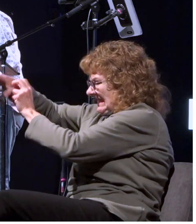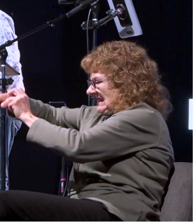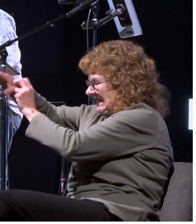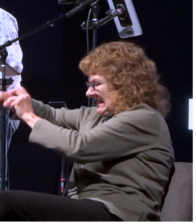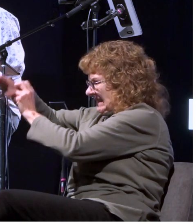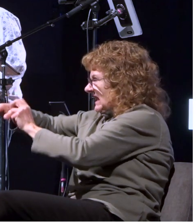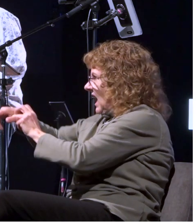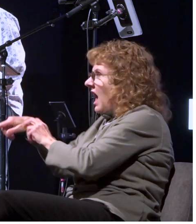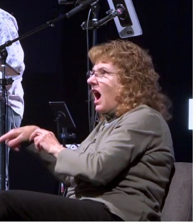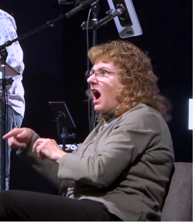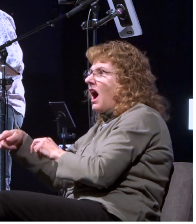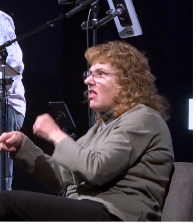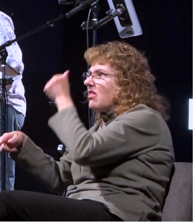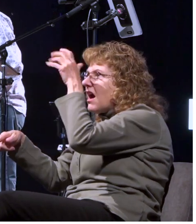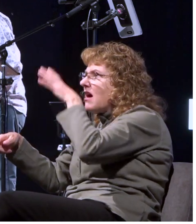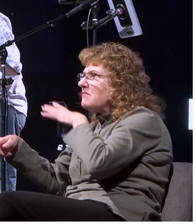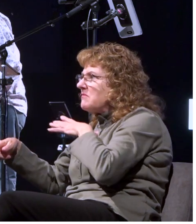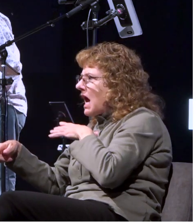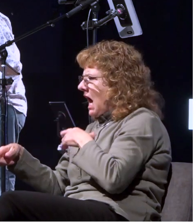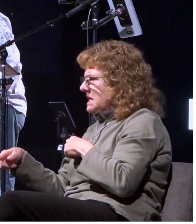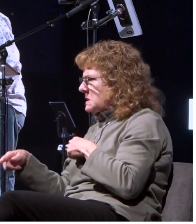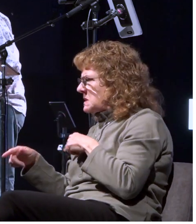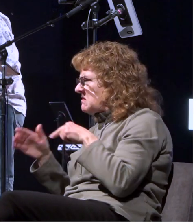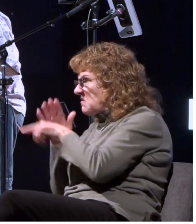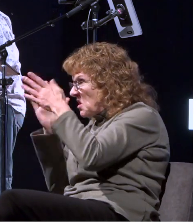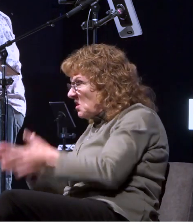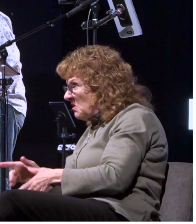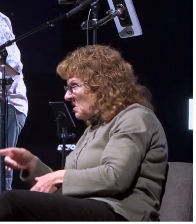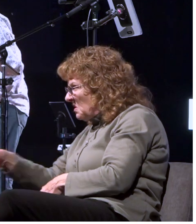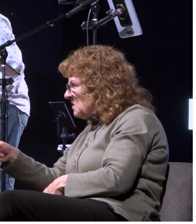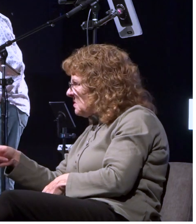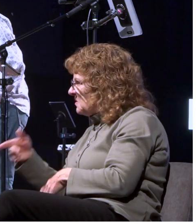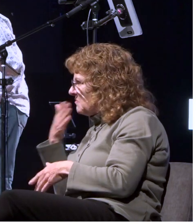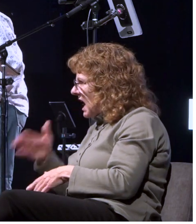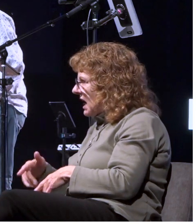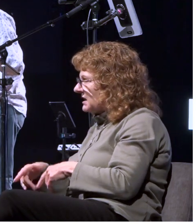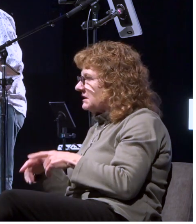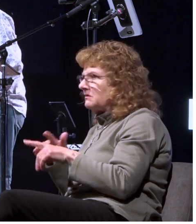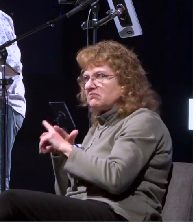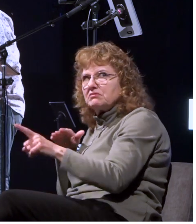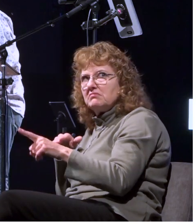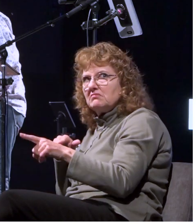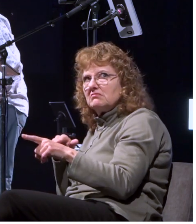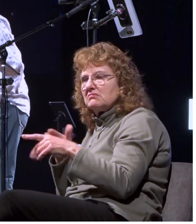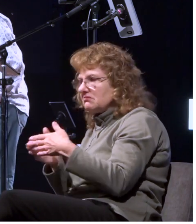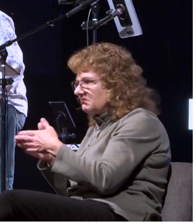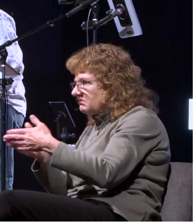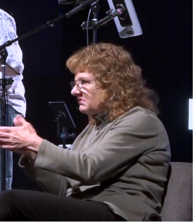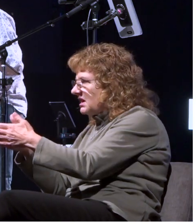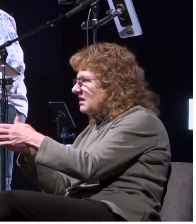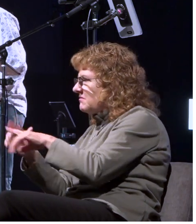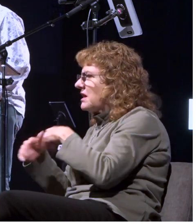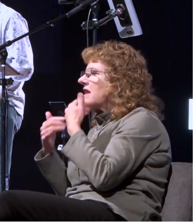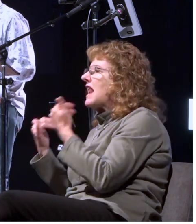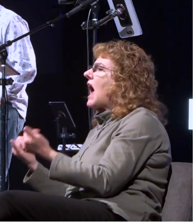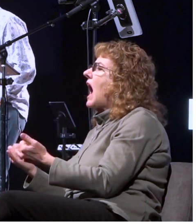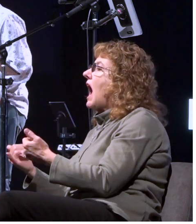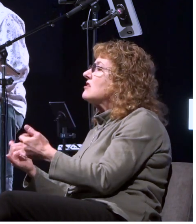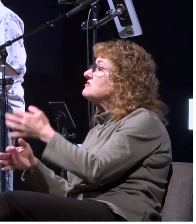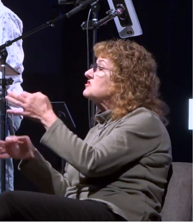this man is a murderer uh whom though he has escaped the sea yet justice does not allow him